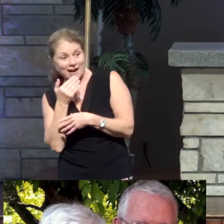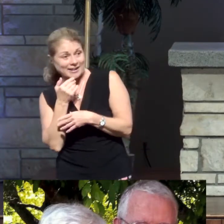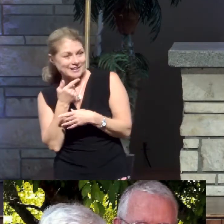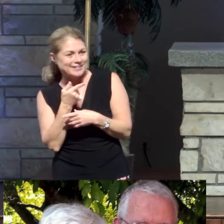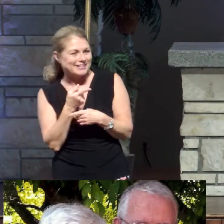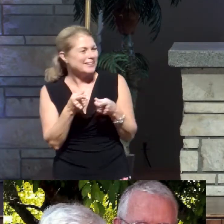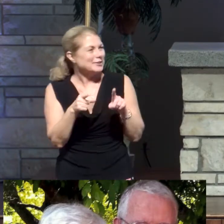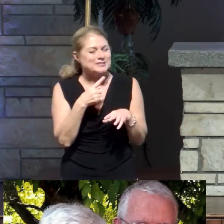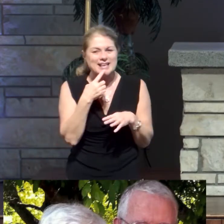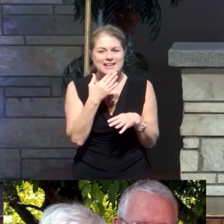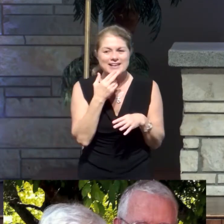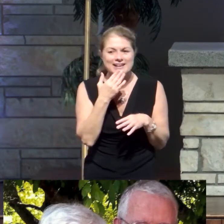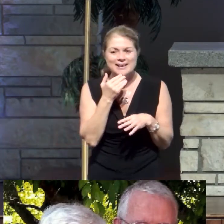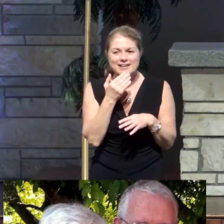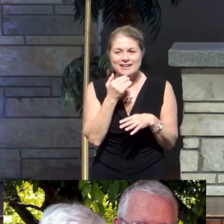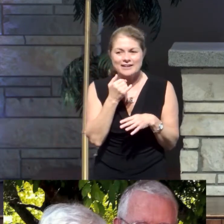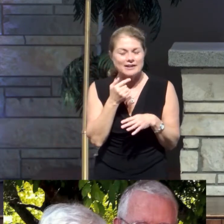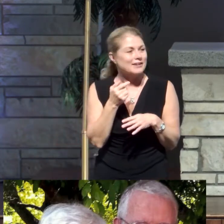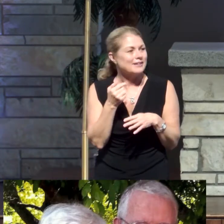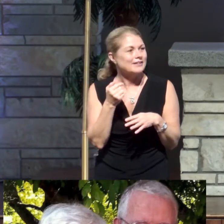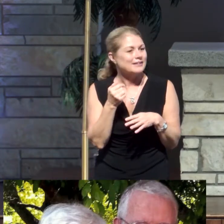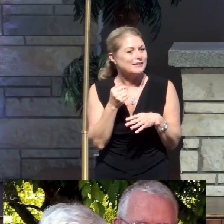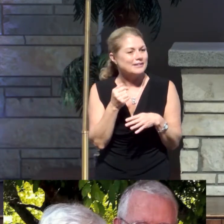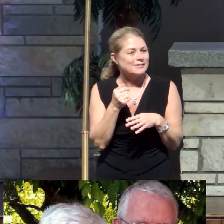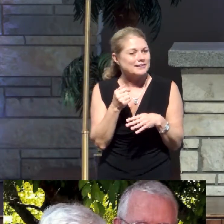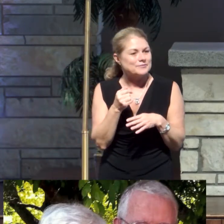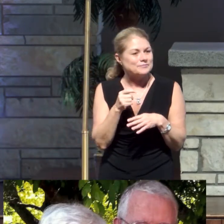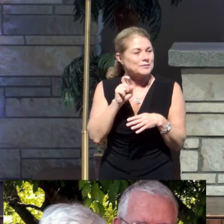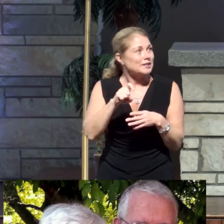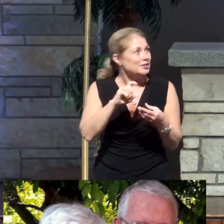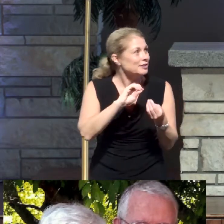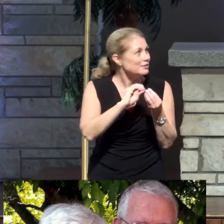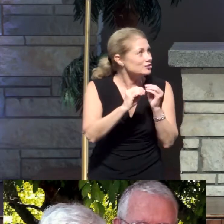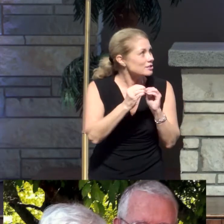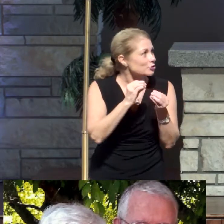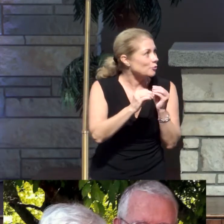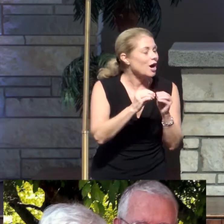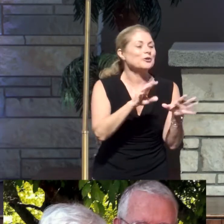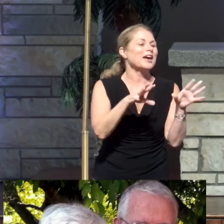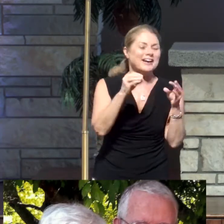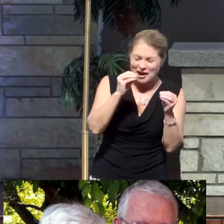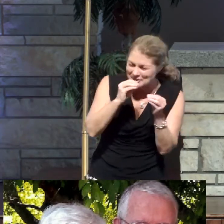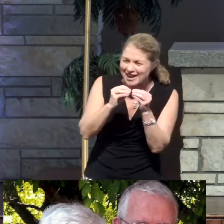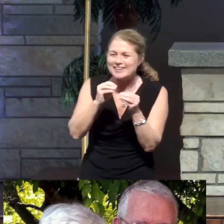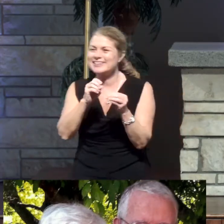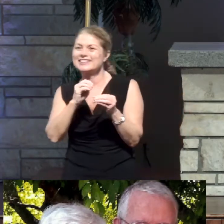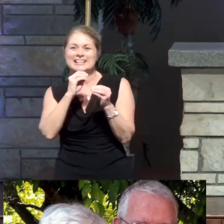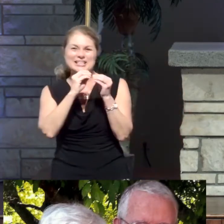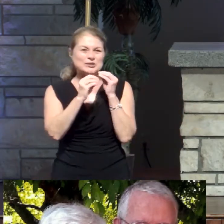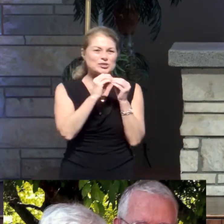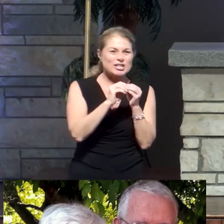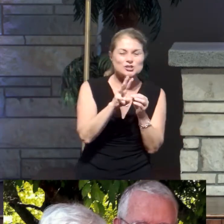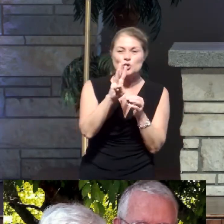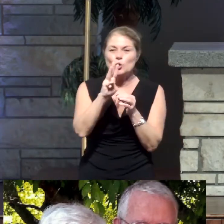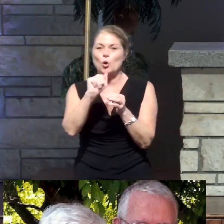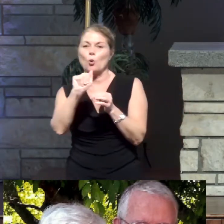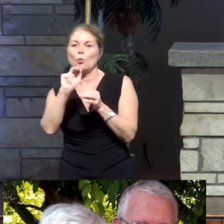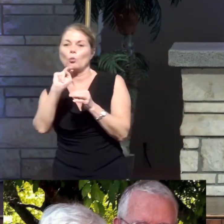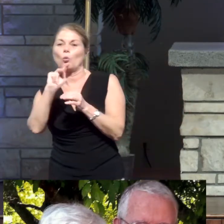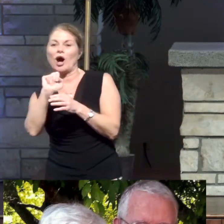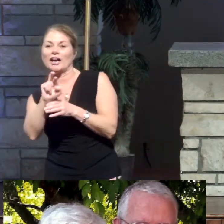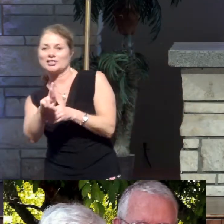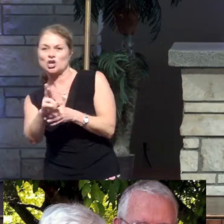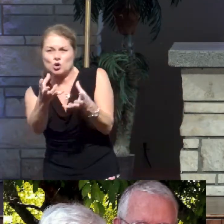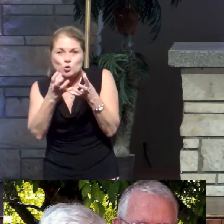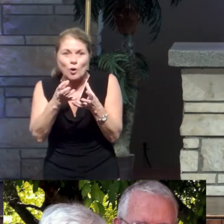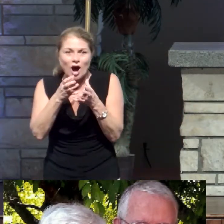When he'd say, honey, you need to adjust your wanter. So you need to adjust your wanter. Did you get that? Okay, wanter. Yes, your wanter. And then the second one he would say